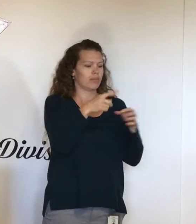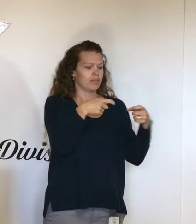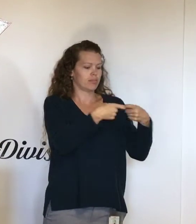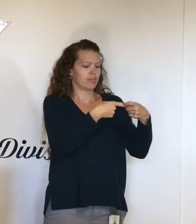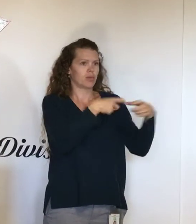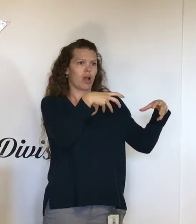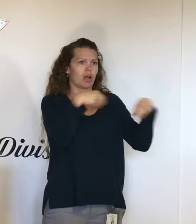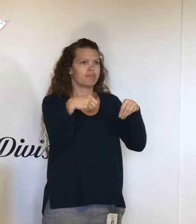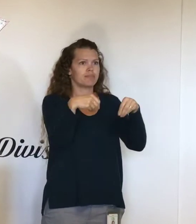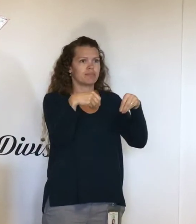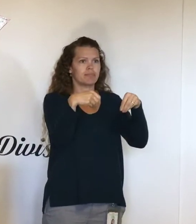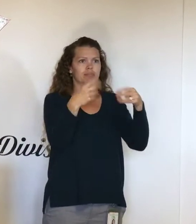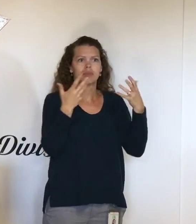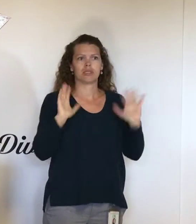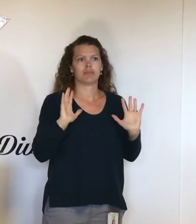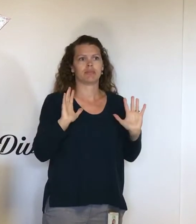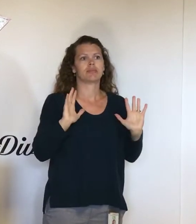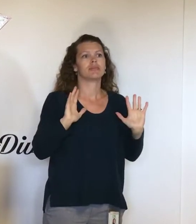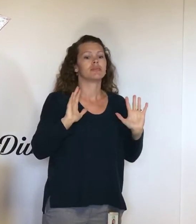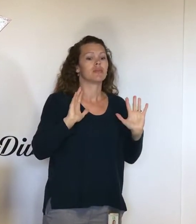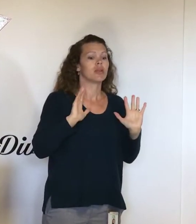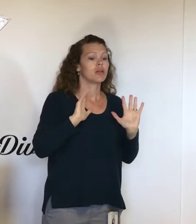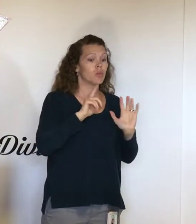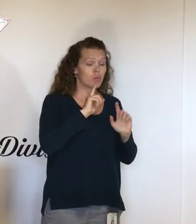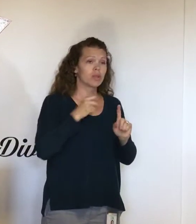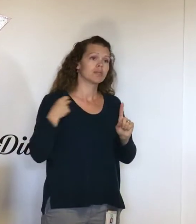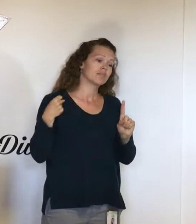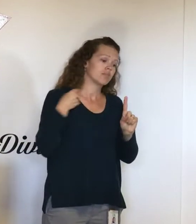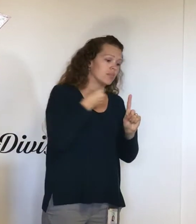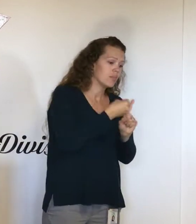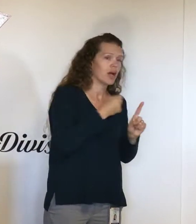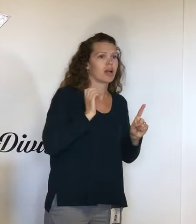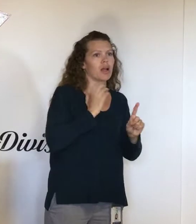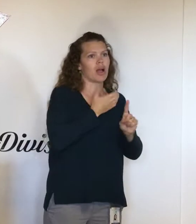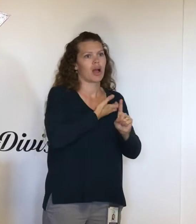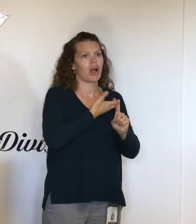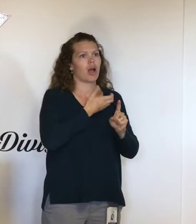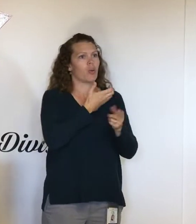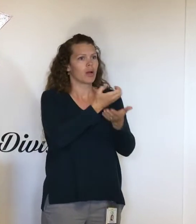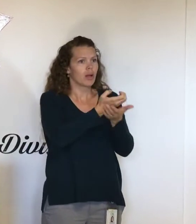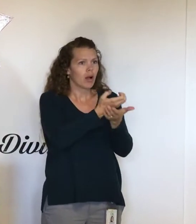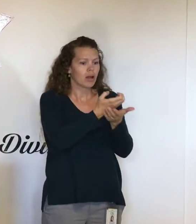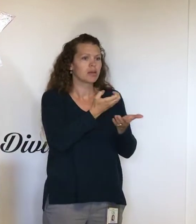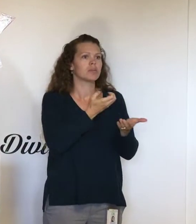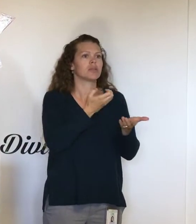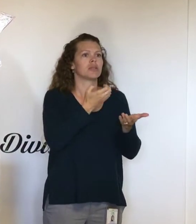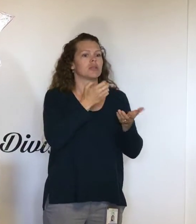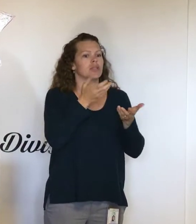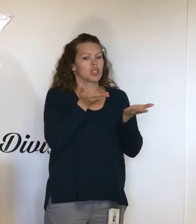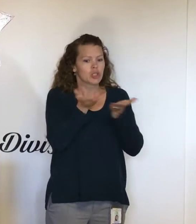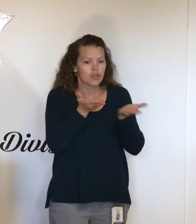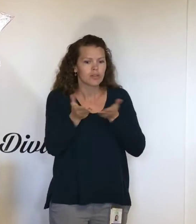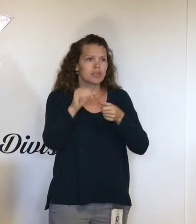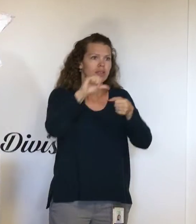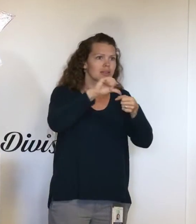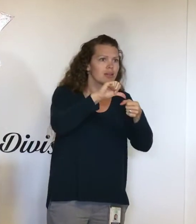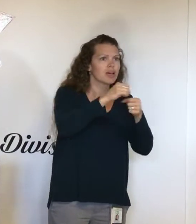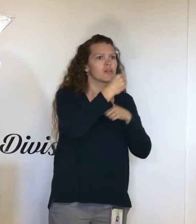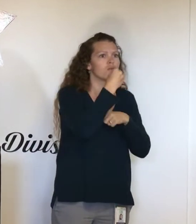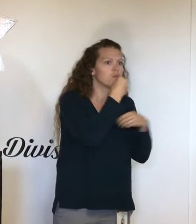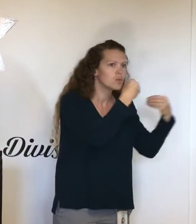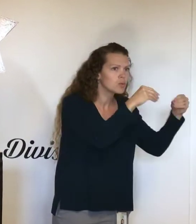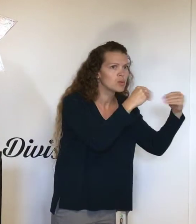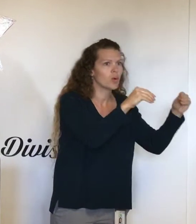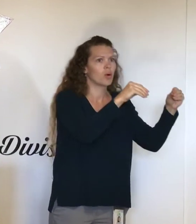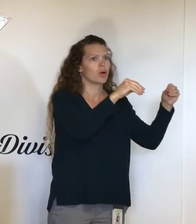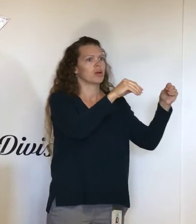on the economy here, on personal services, on gas, groceries, sending